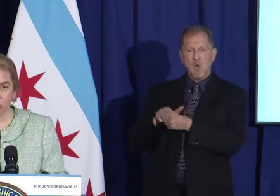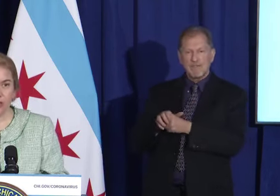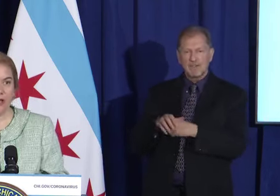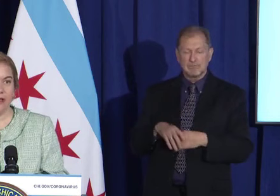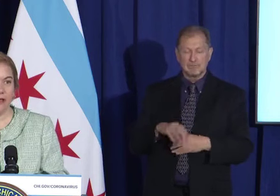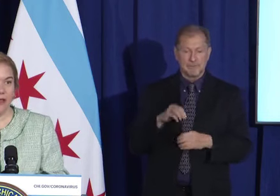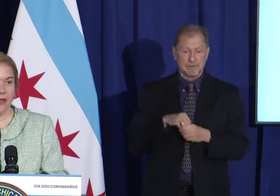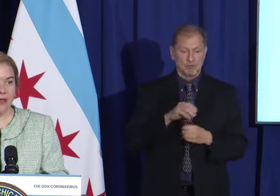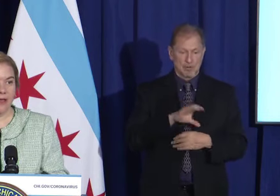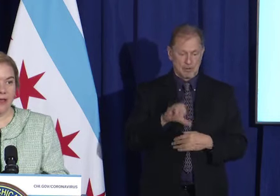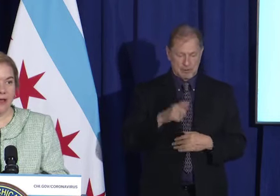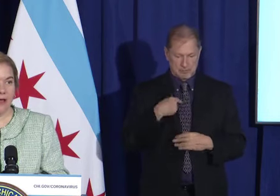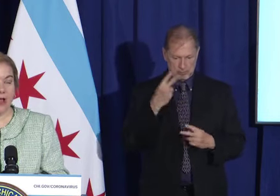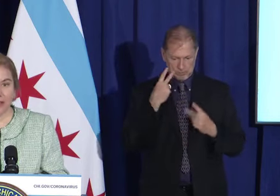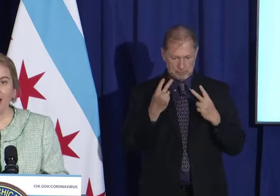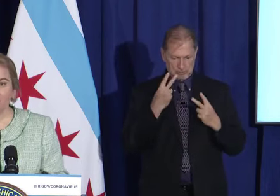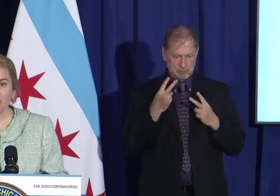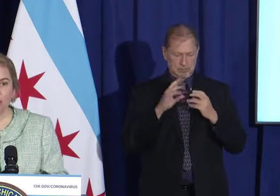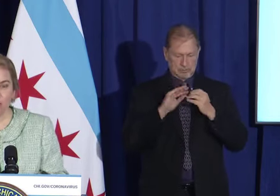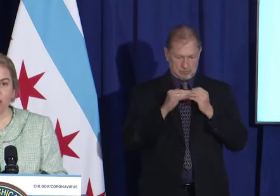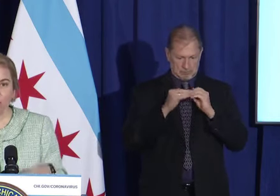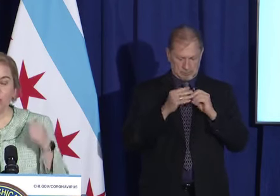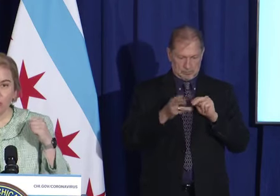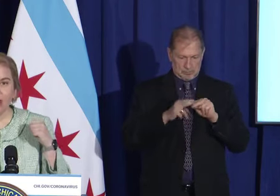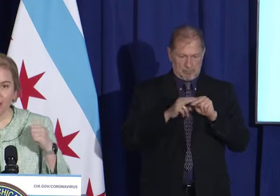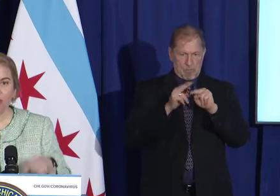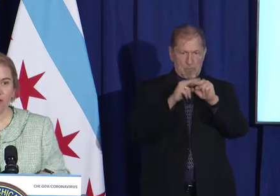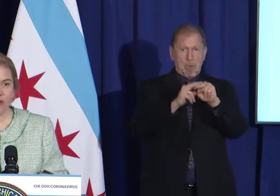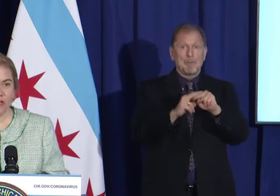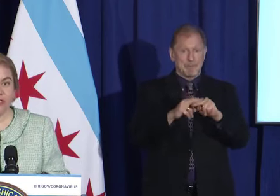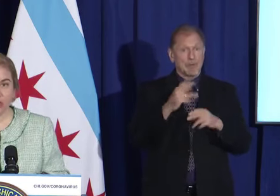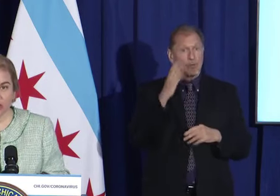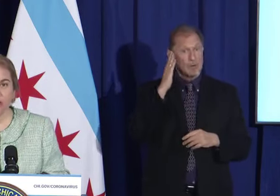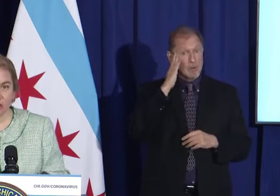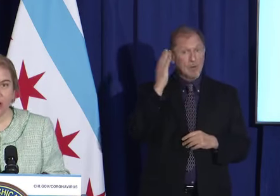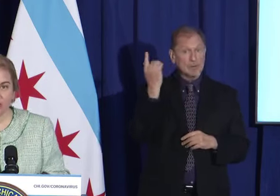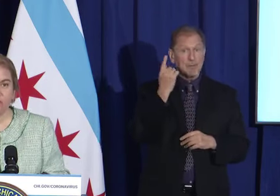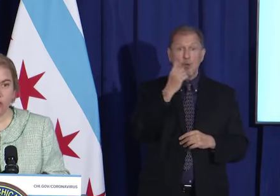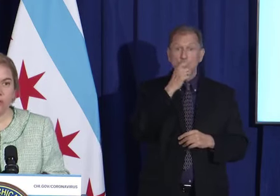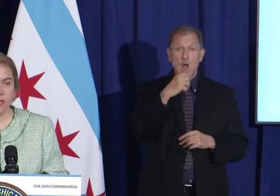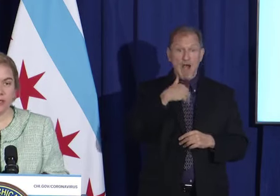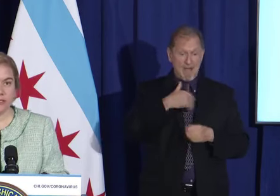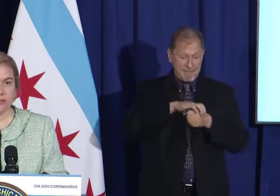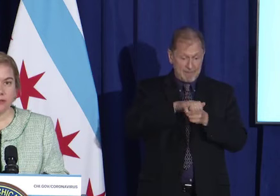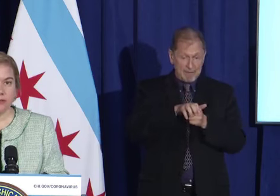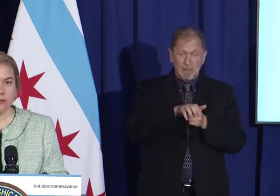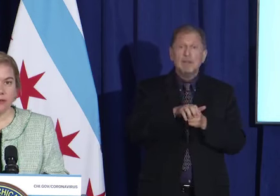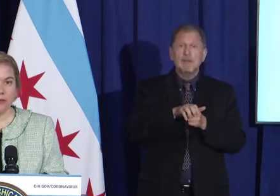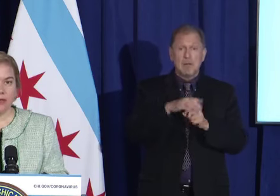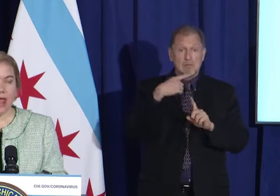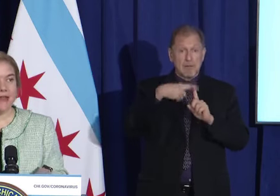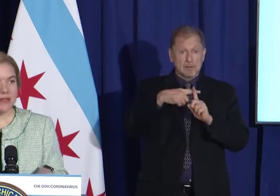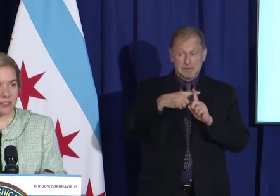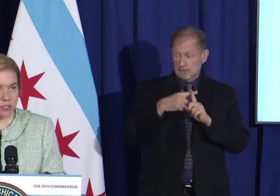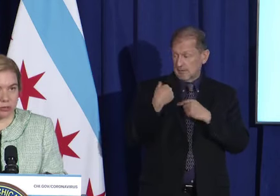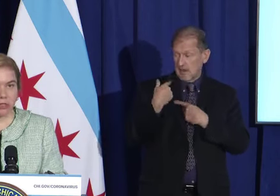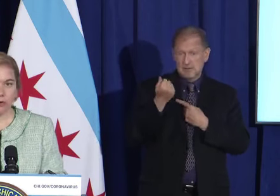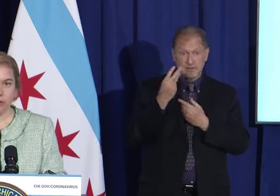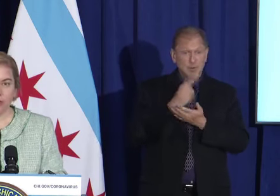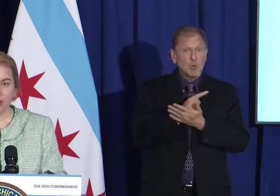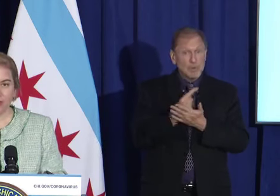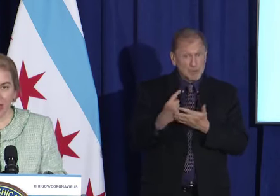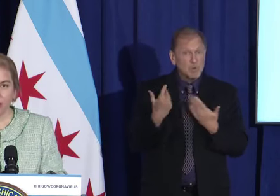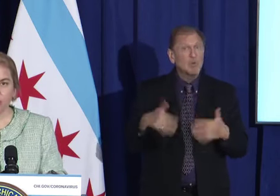numbers look like, a lot of us know someone who's had COVID just in the last few weeks. And it is